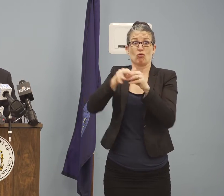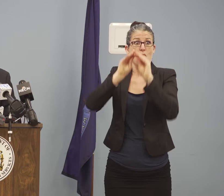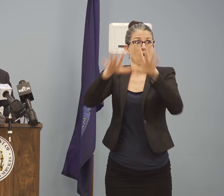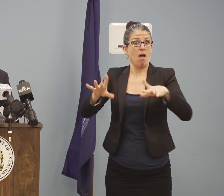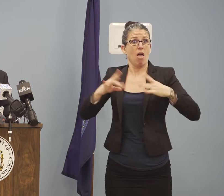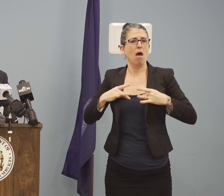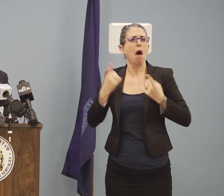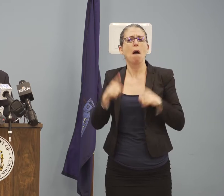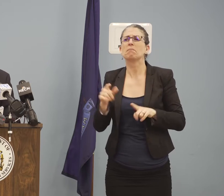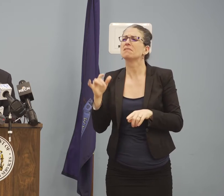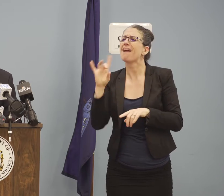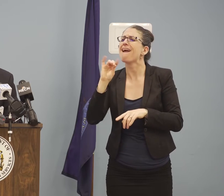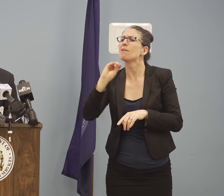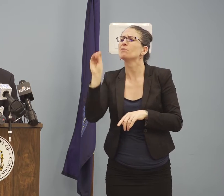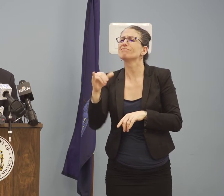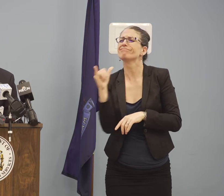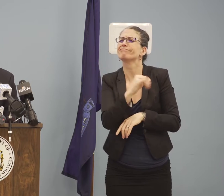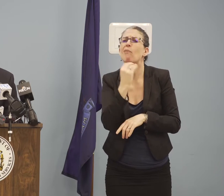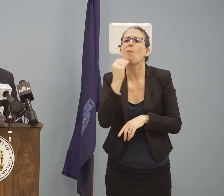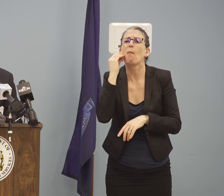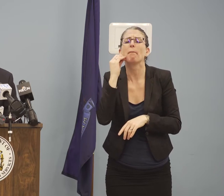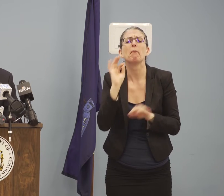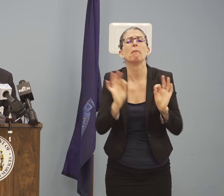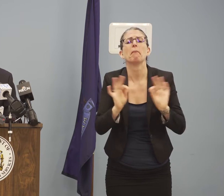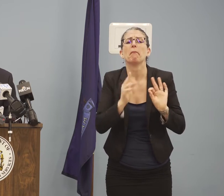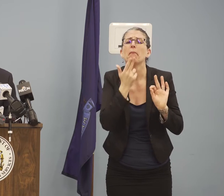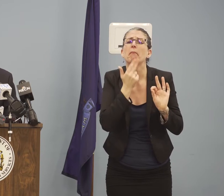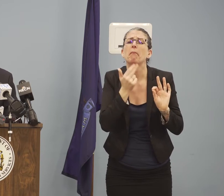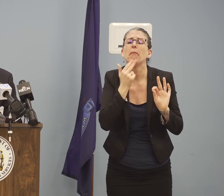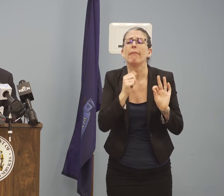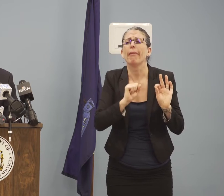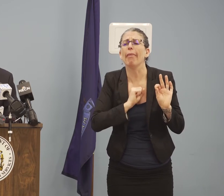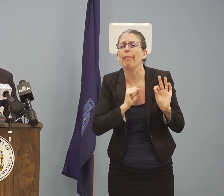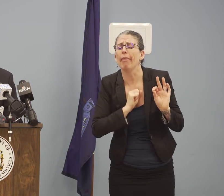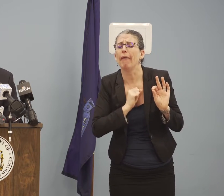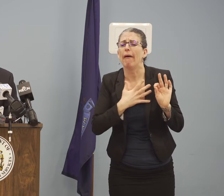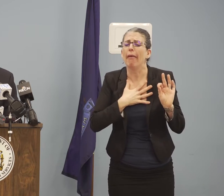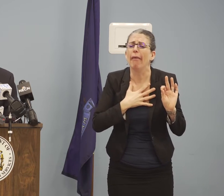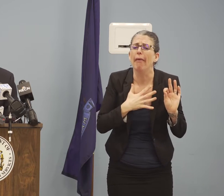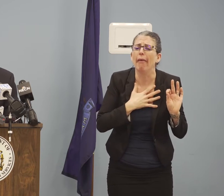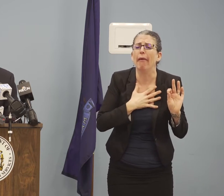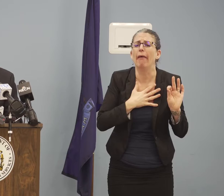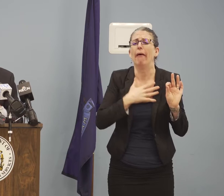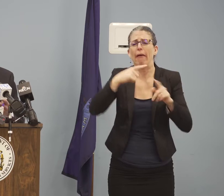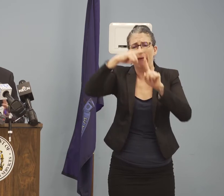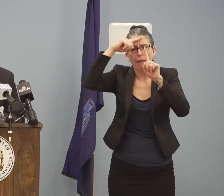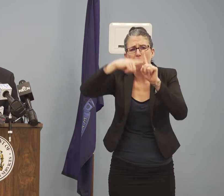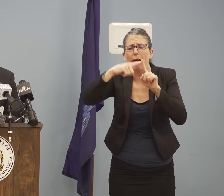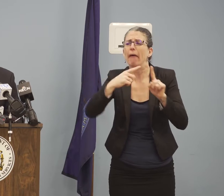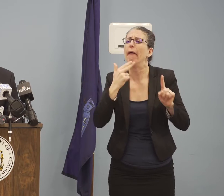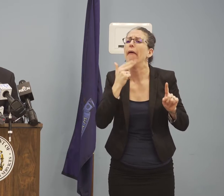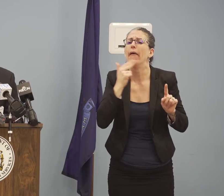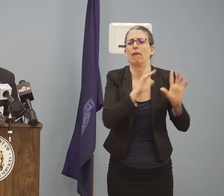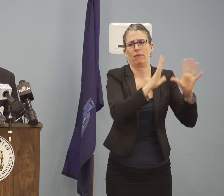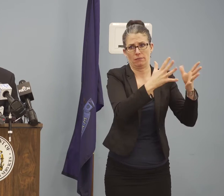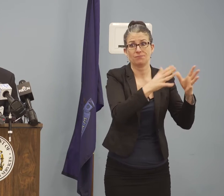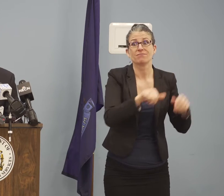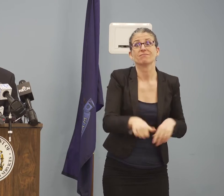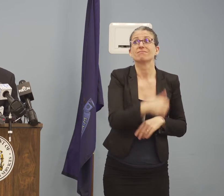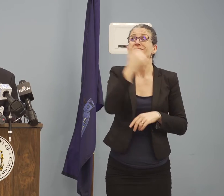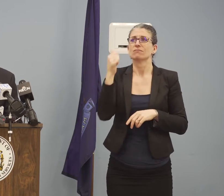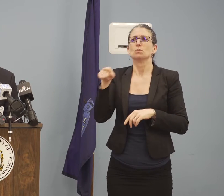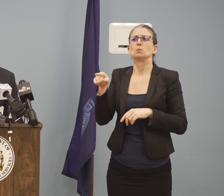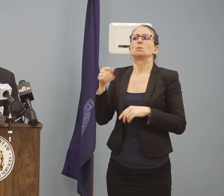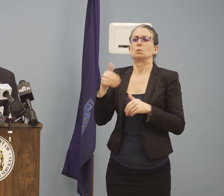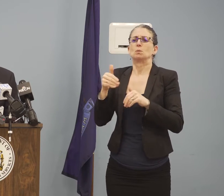transmission continues to spread across the United States. How those factors interact